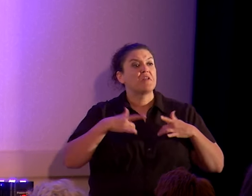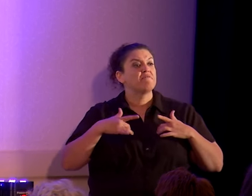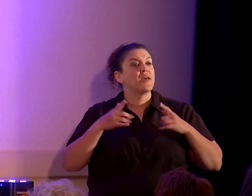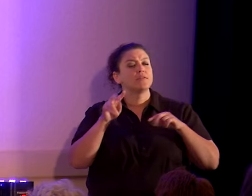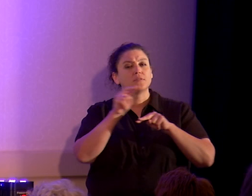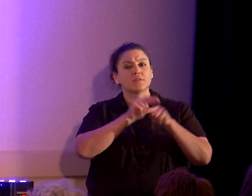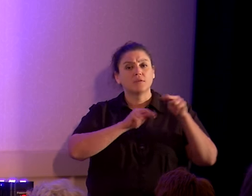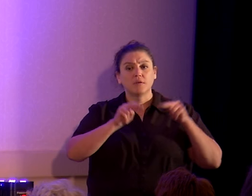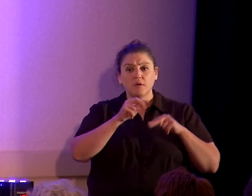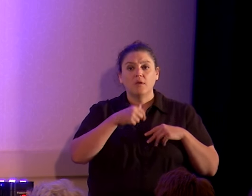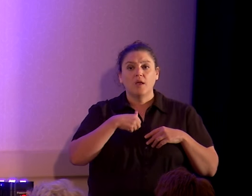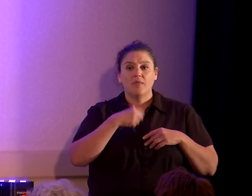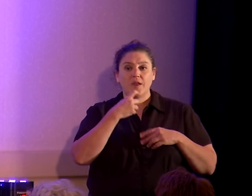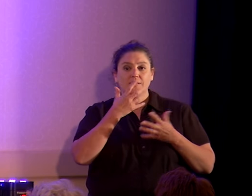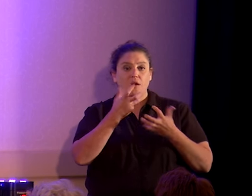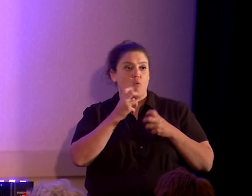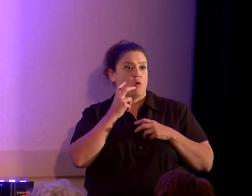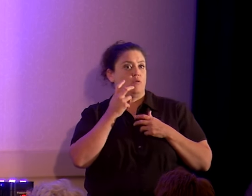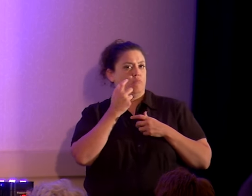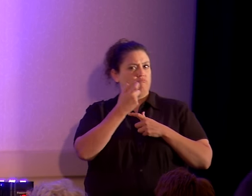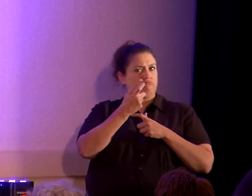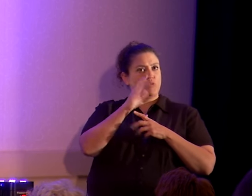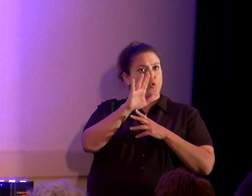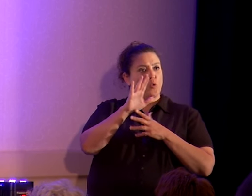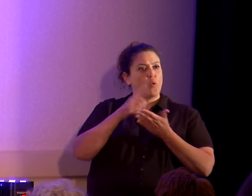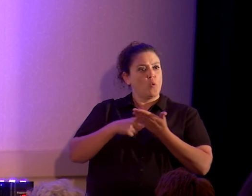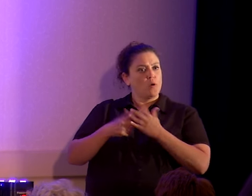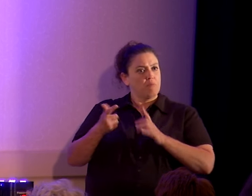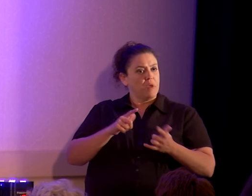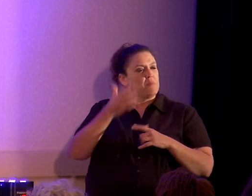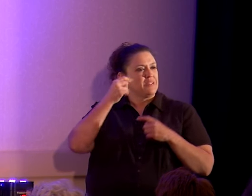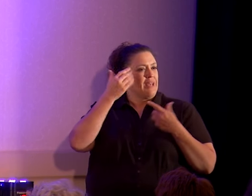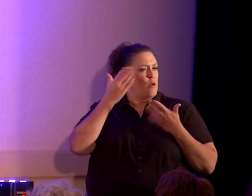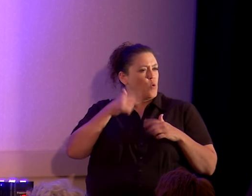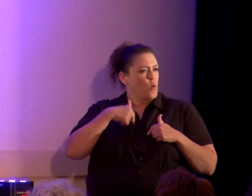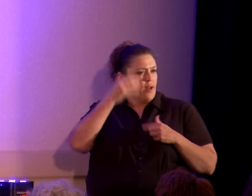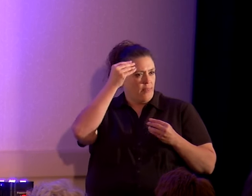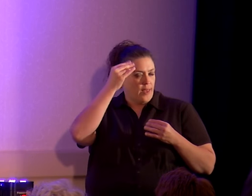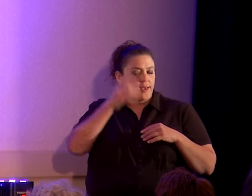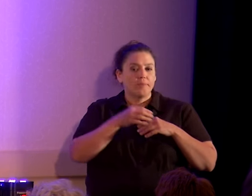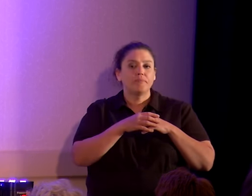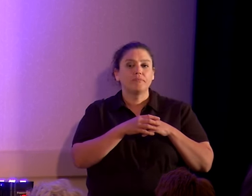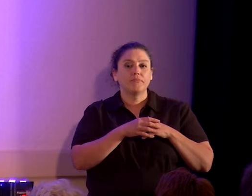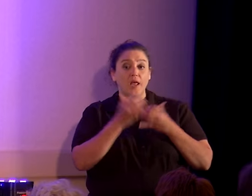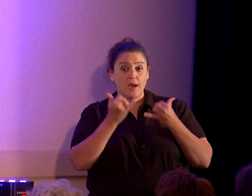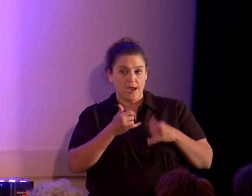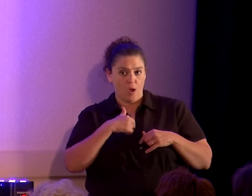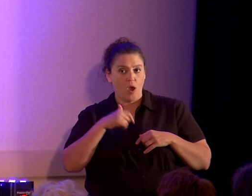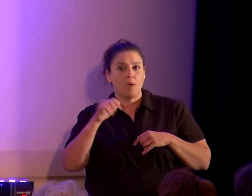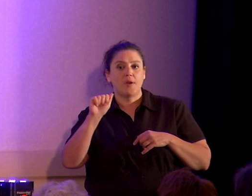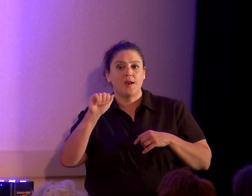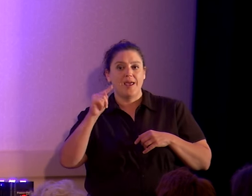And then I said I wanted to come and listen to this debate, because I don't know what I think. And now I'm an atheist.